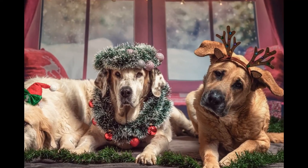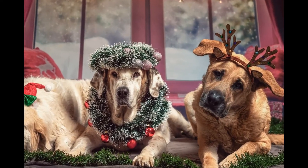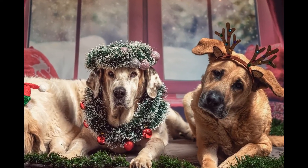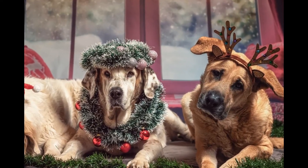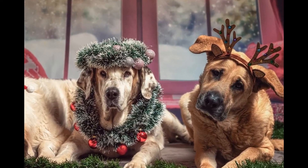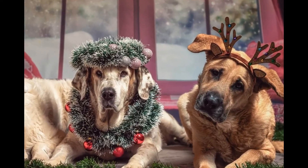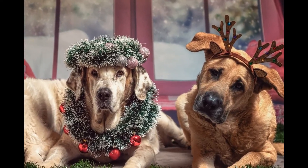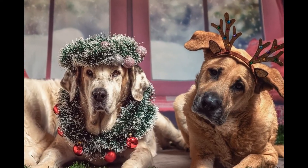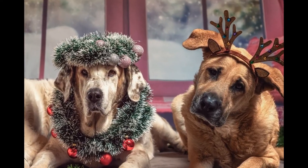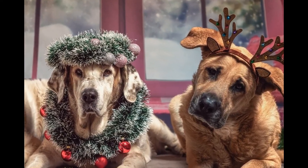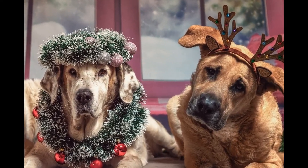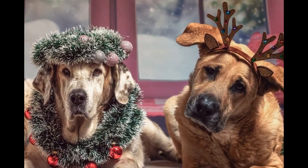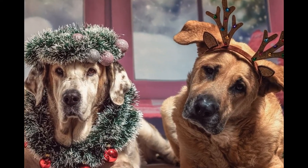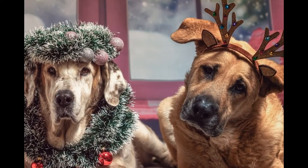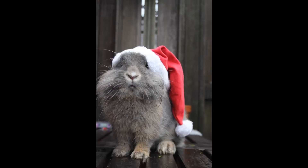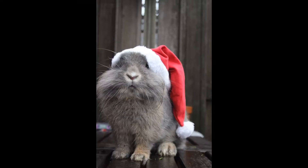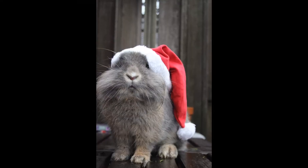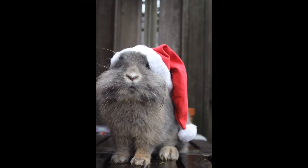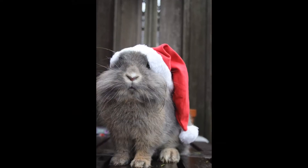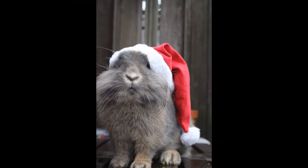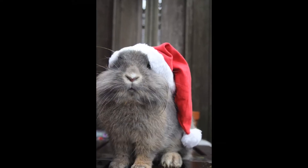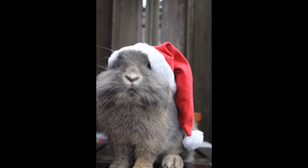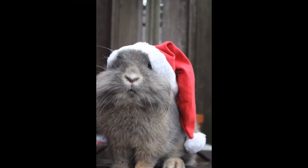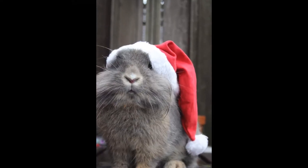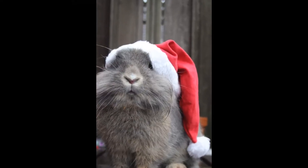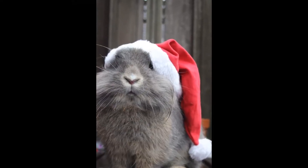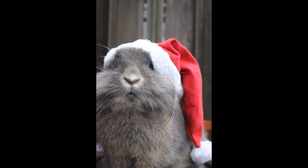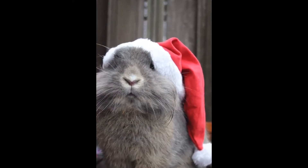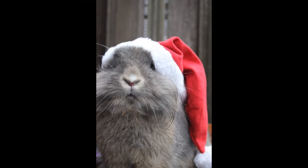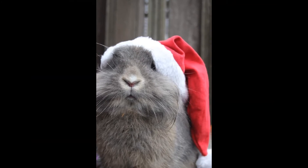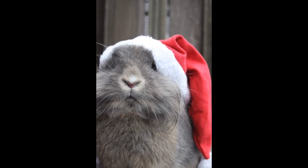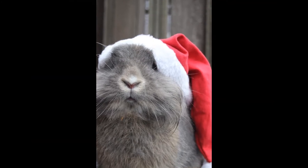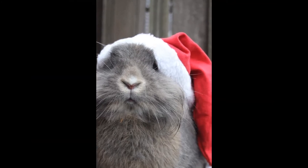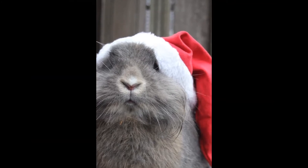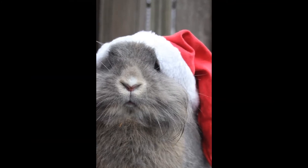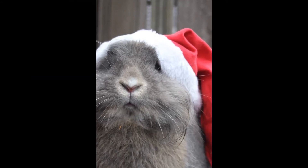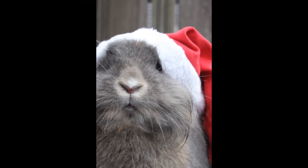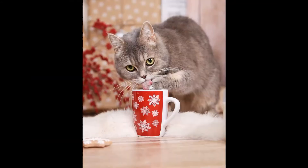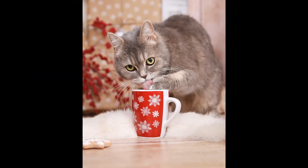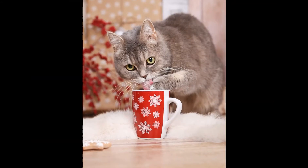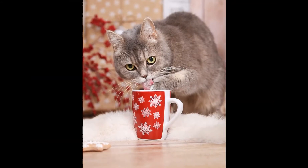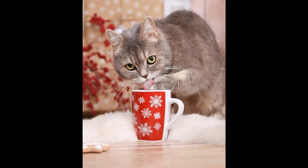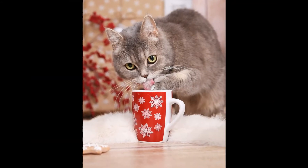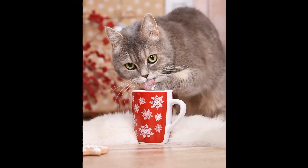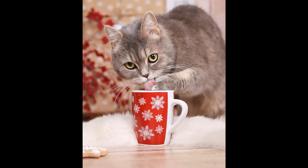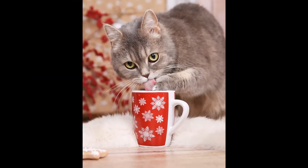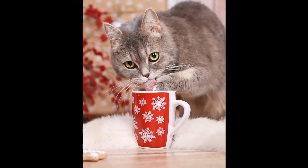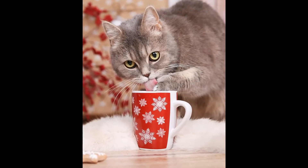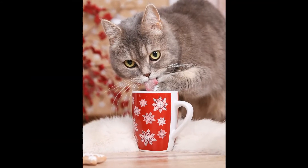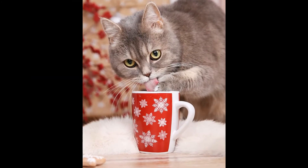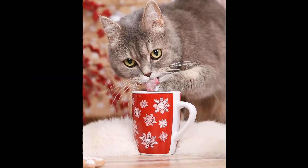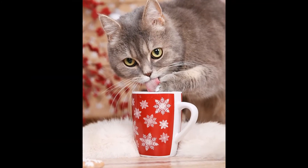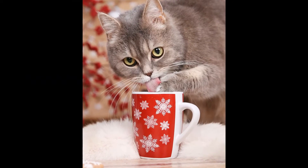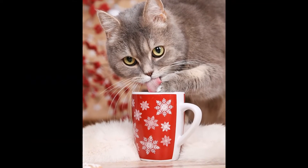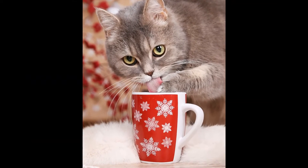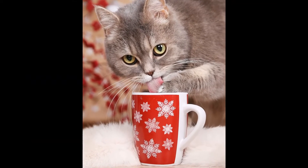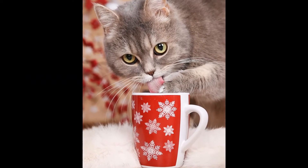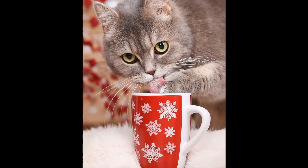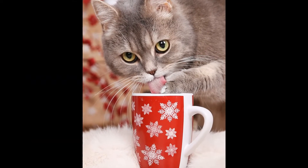Christmas time The stars are bright The reindeer are a canter Our chocolate and new john Is on we